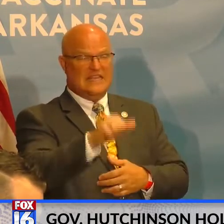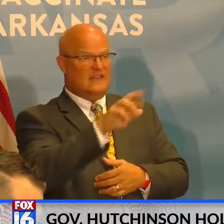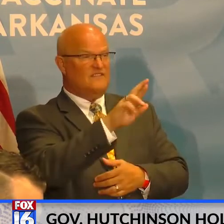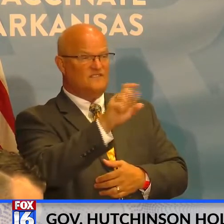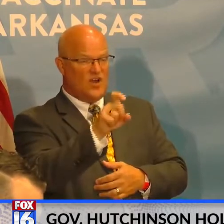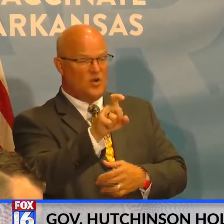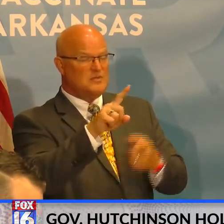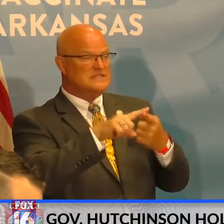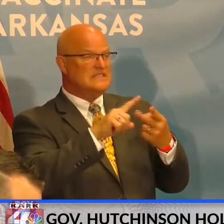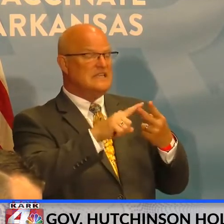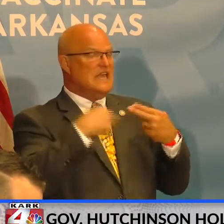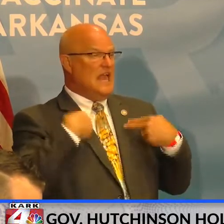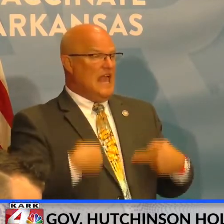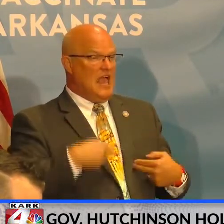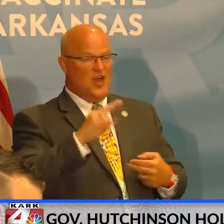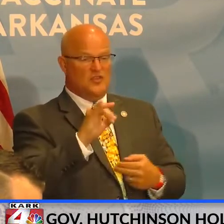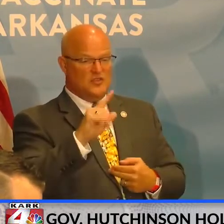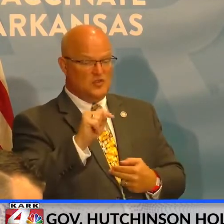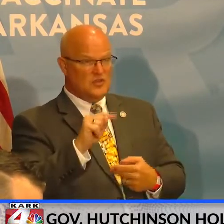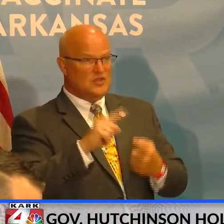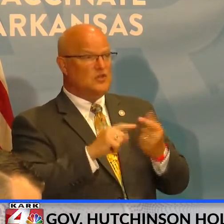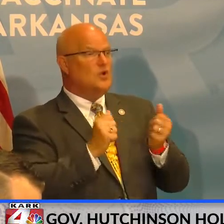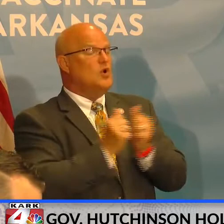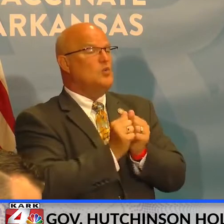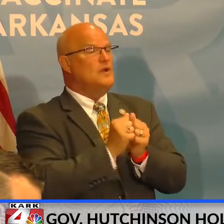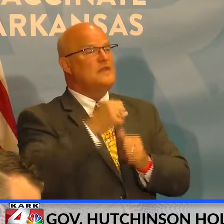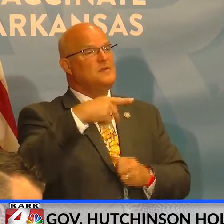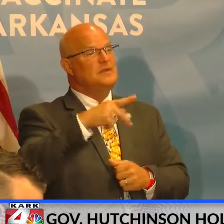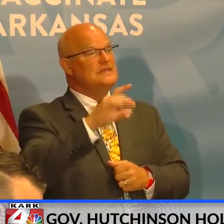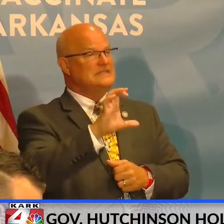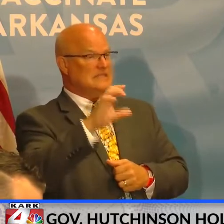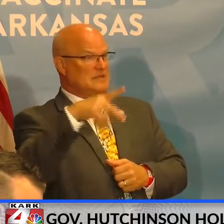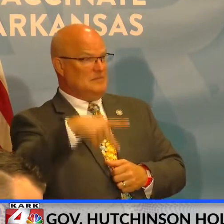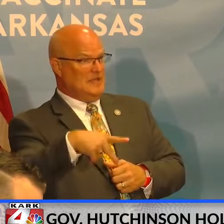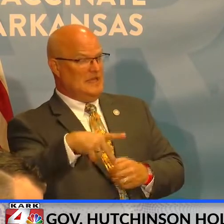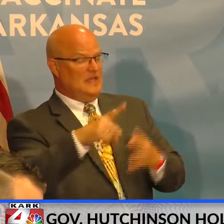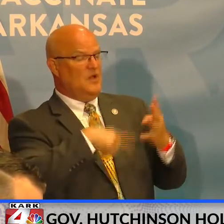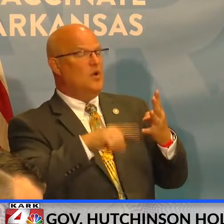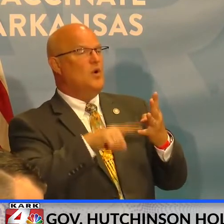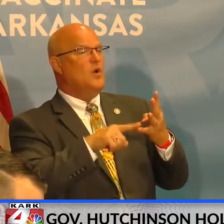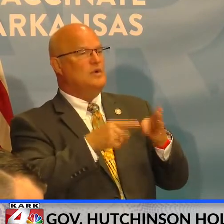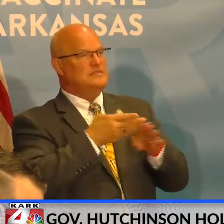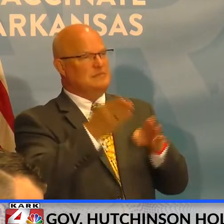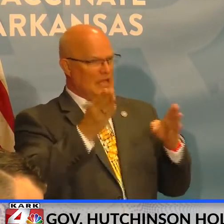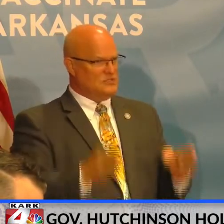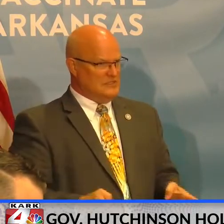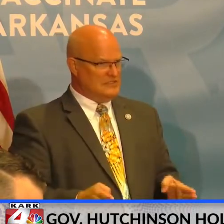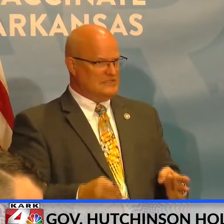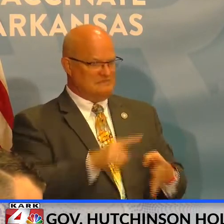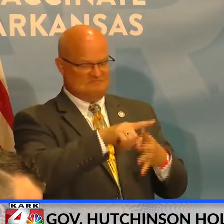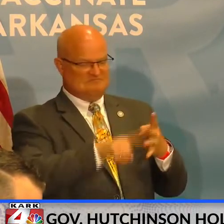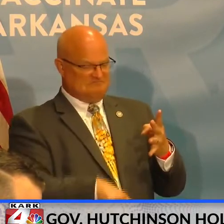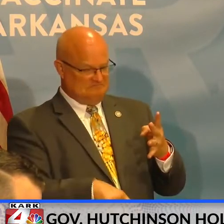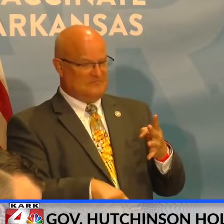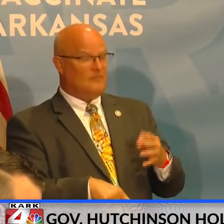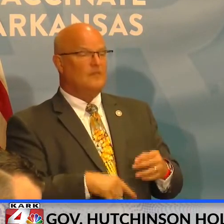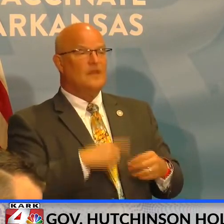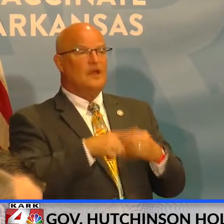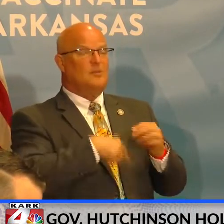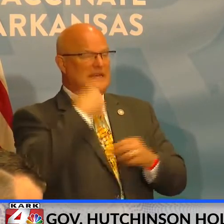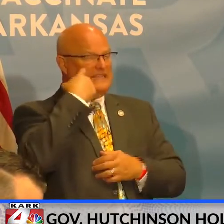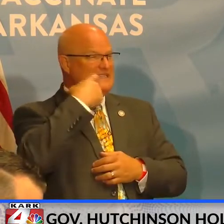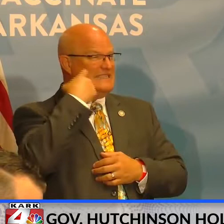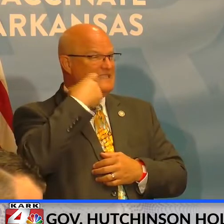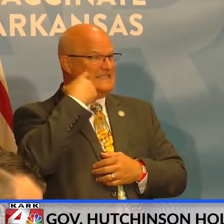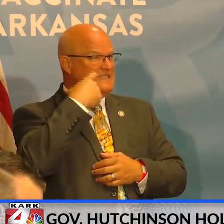or at a local health unit or with their primary care providers or their subspecialists if they have them. With regard to the latest